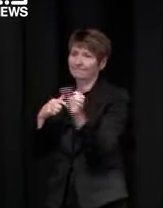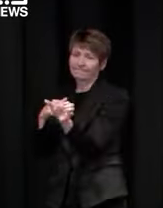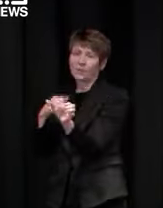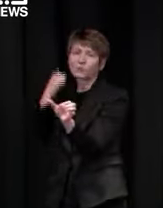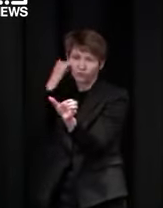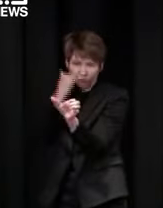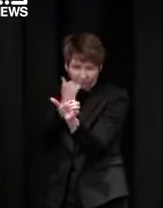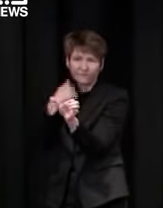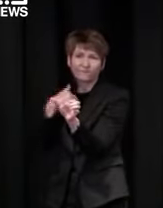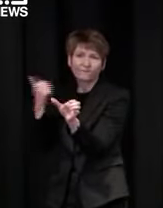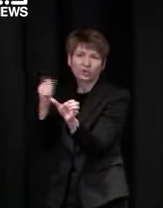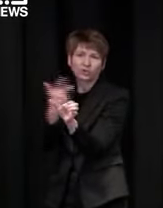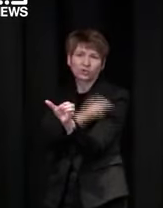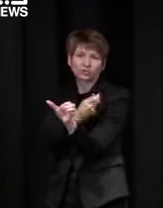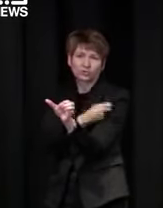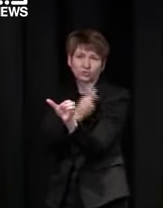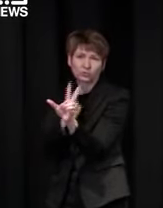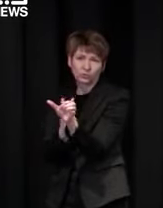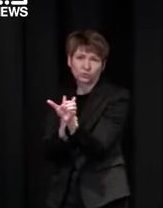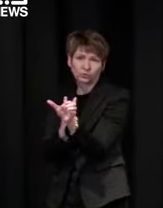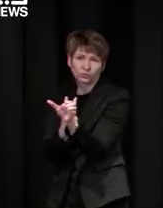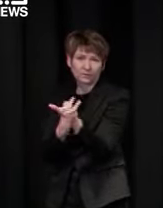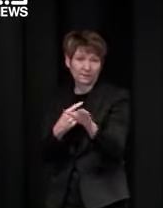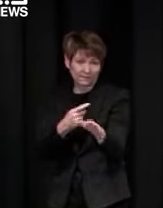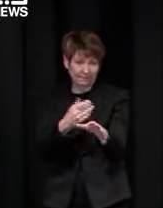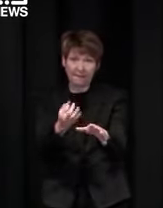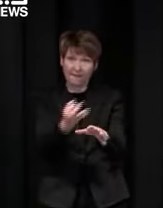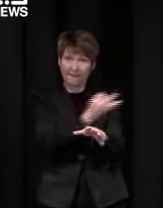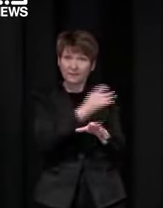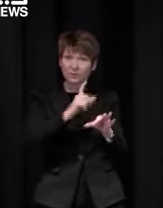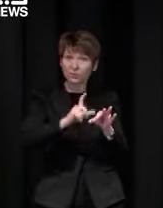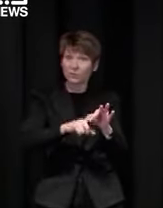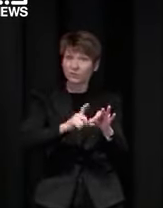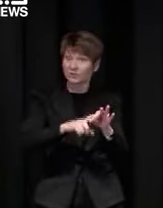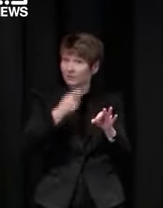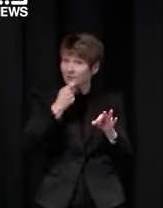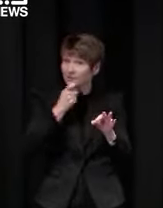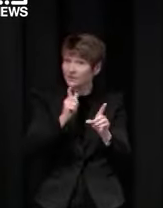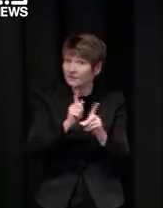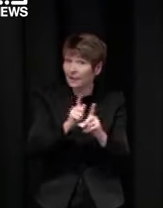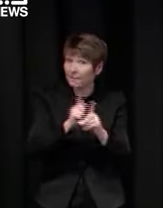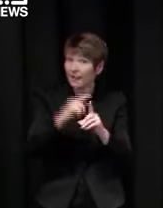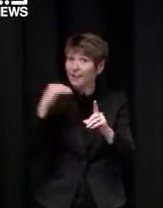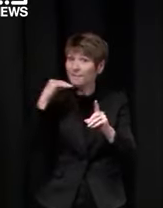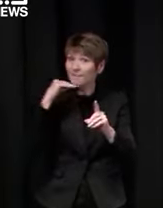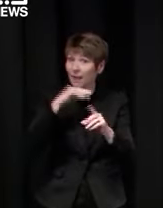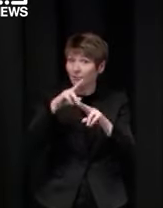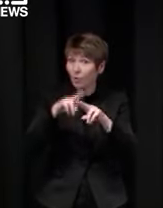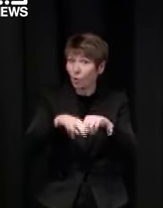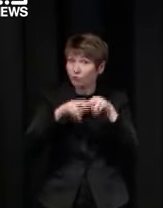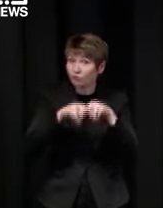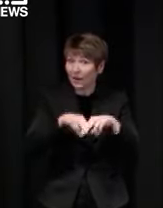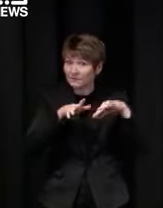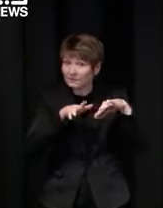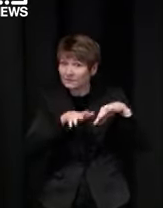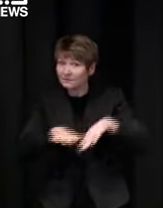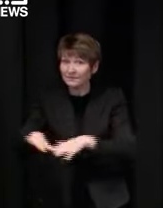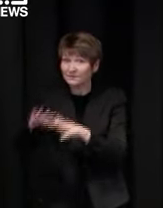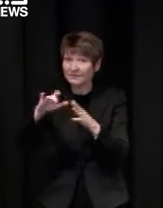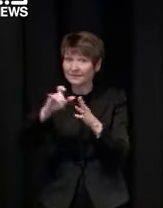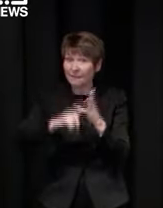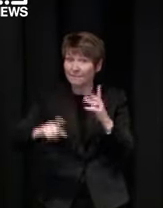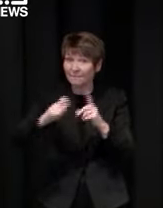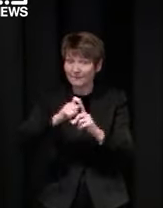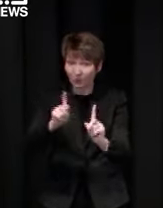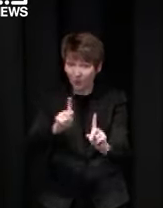that could that be something like the melbourne cop oh conceivably yeah conceivably look we would hope um that uh and and